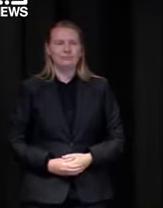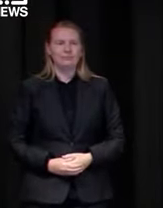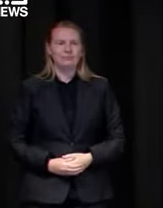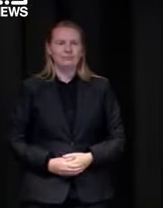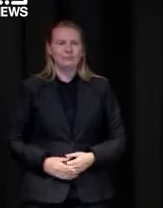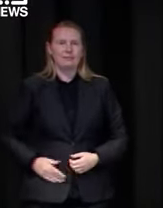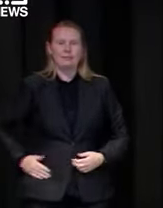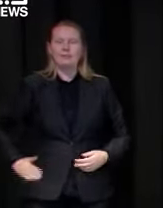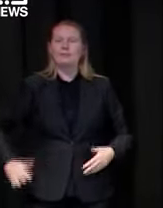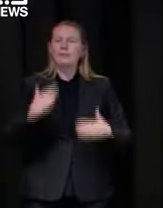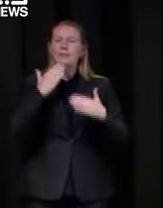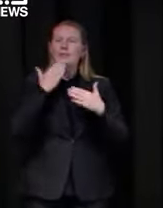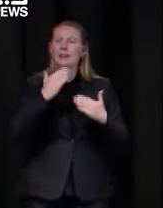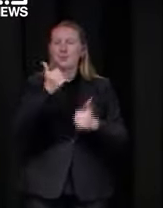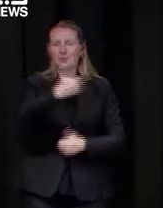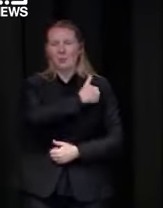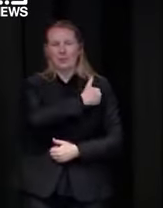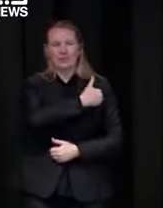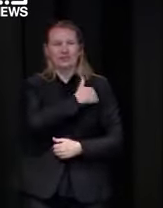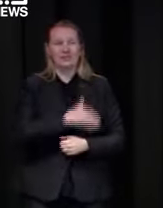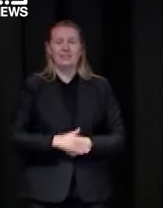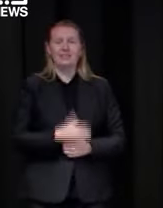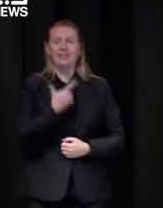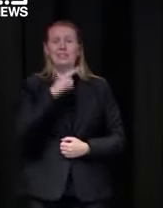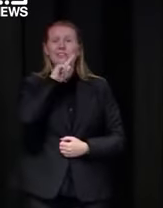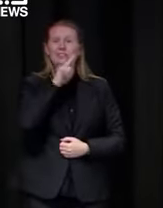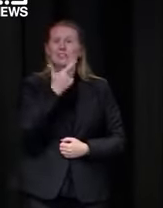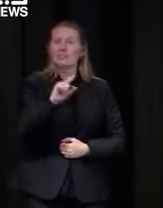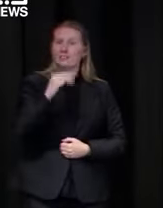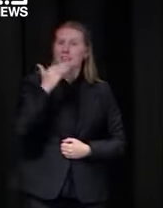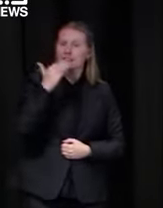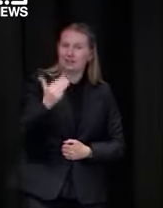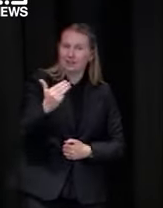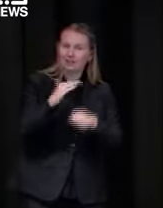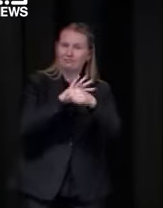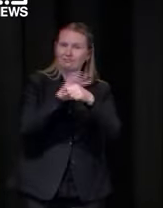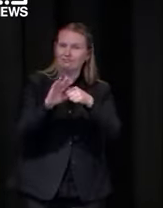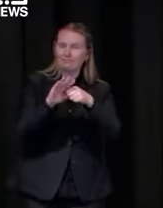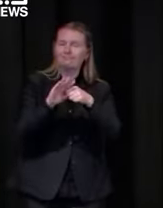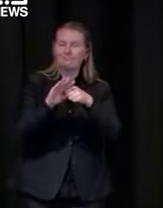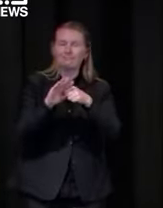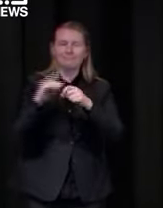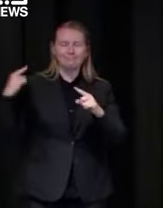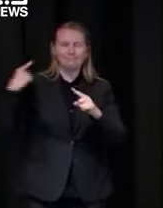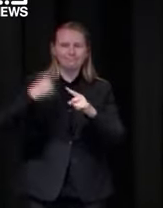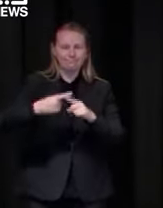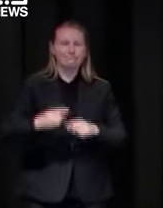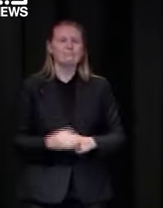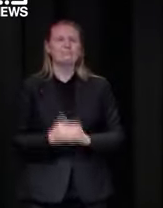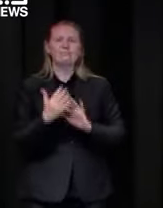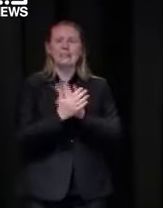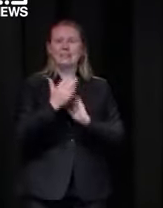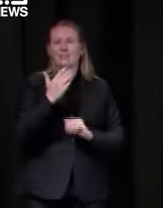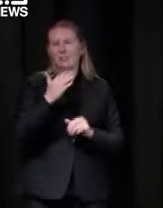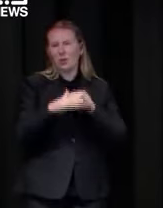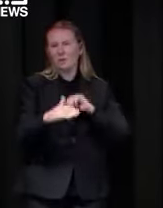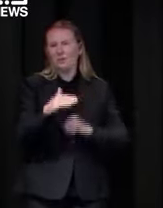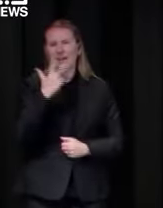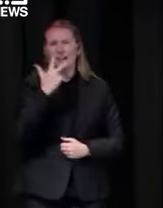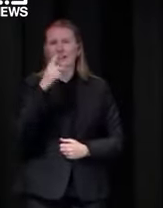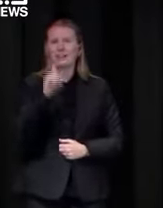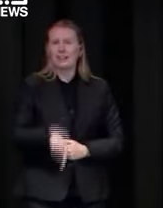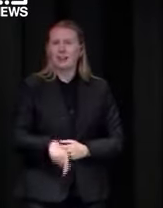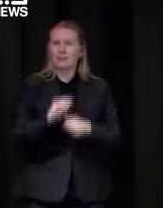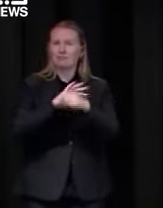thanks devon good morning uh 779 uh new cases of covid in the last 24 hours that takes us to uh 8011 active